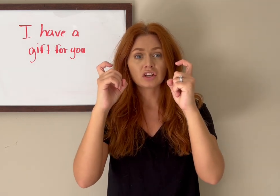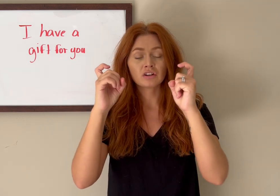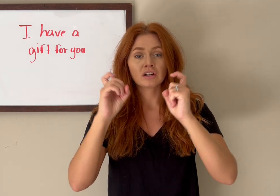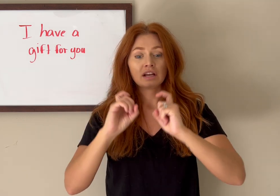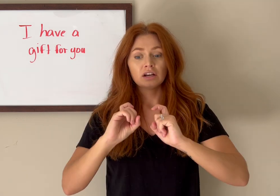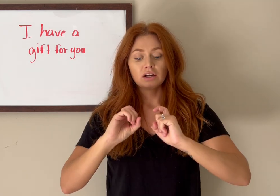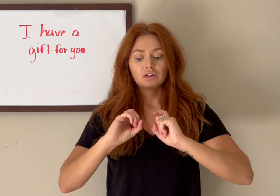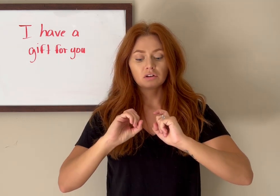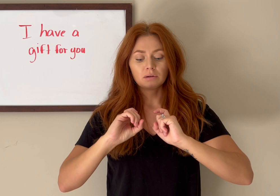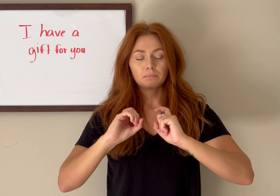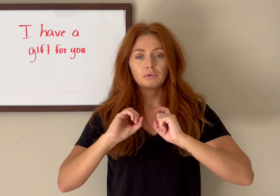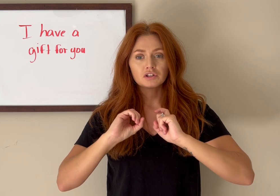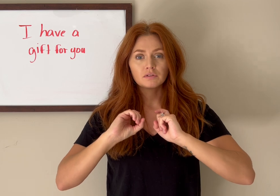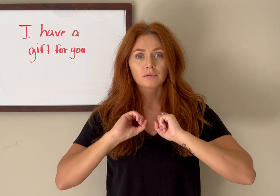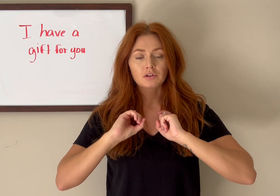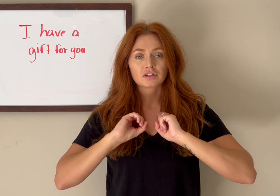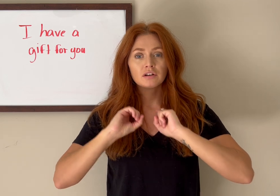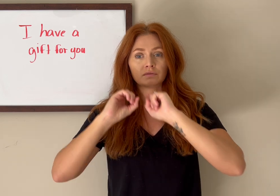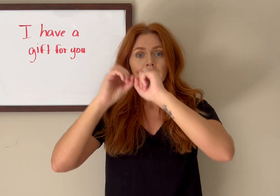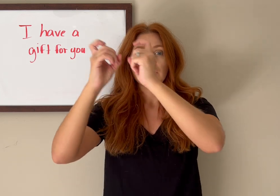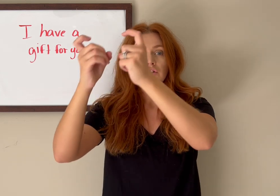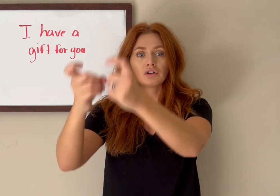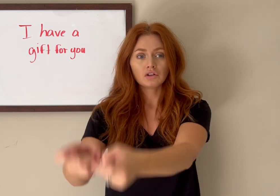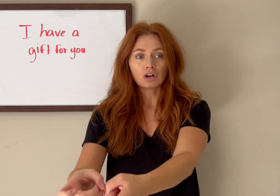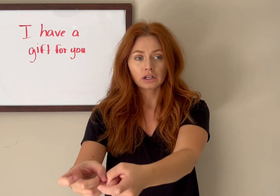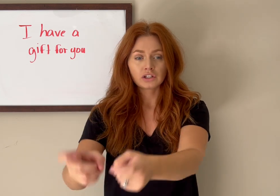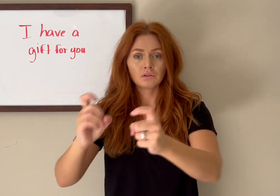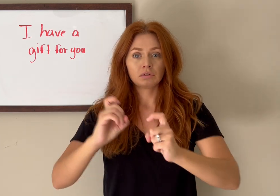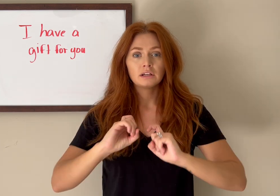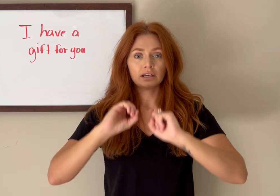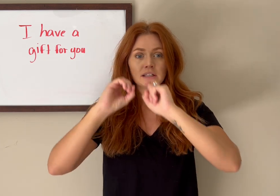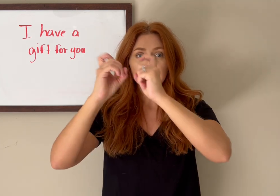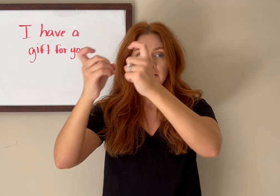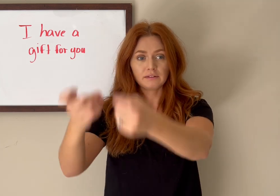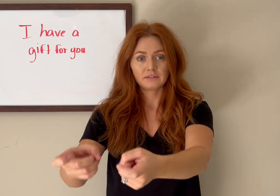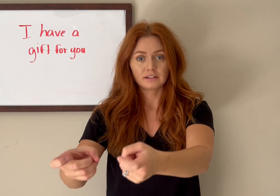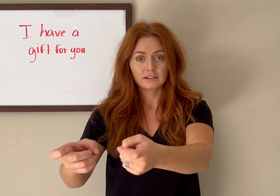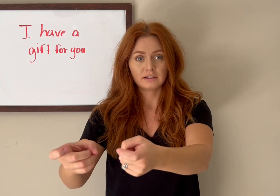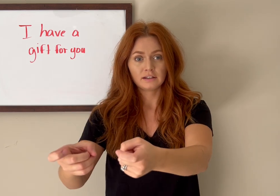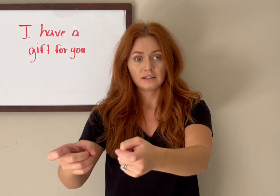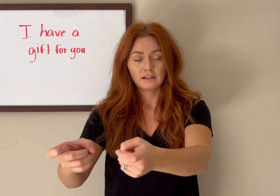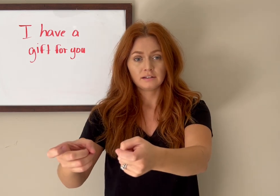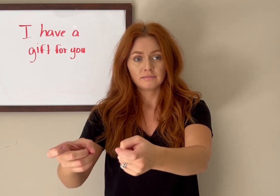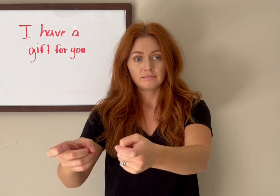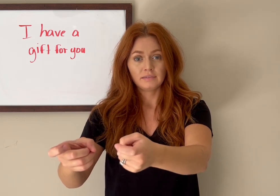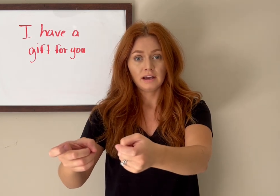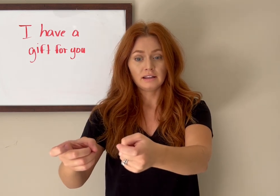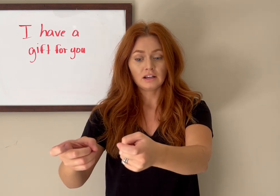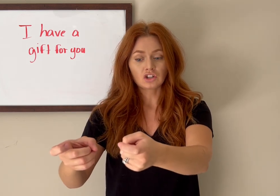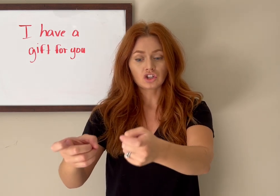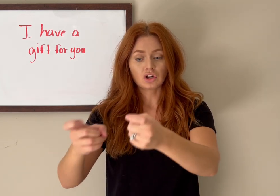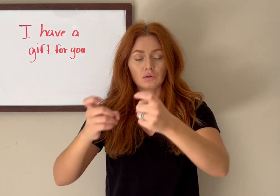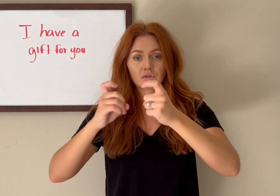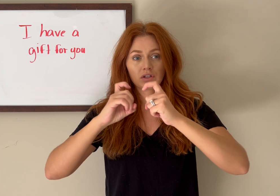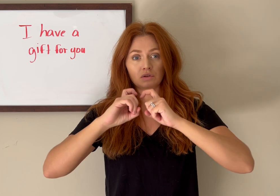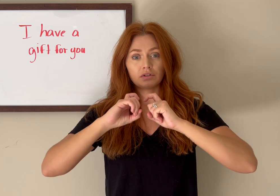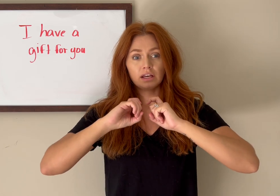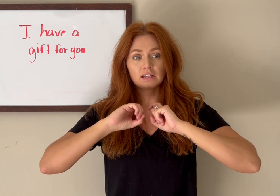other, and you're going to push it from yourself to who you're talking to, gift. And that just shows you taking